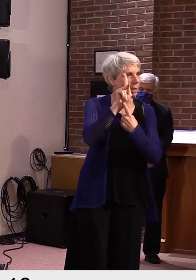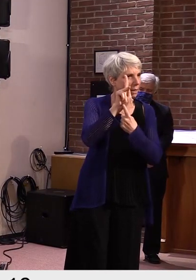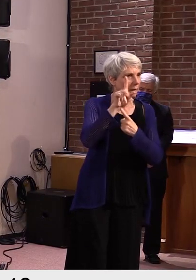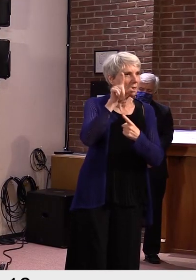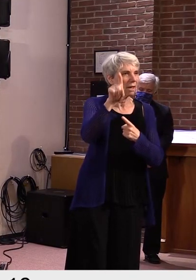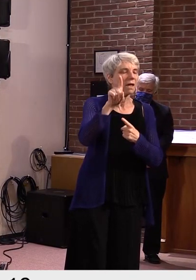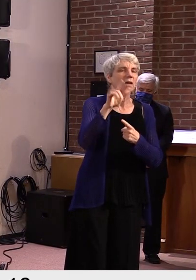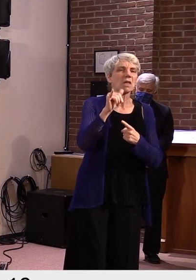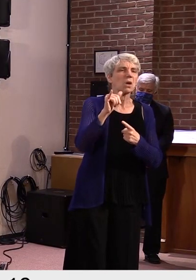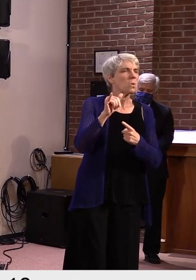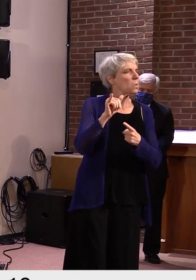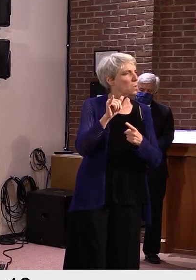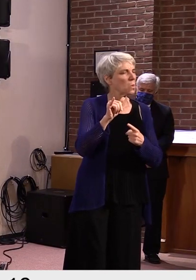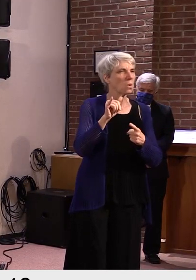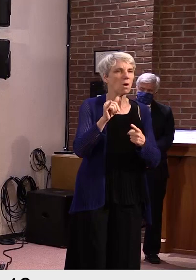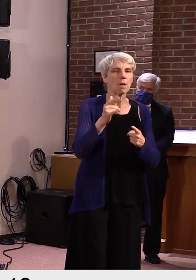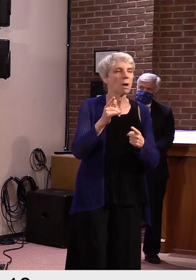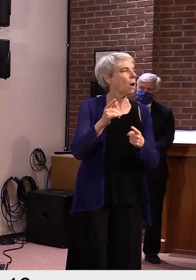scheme,